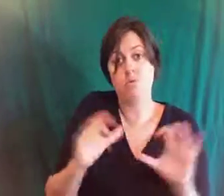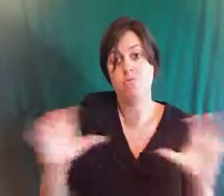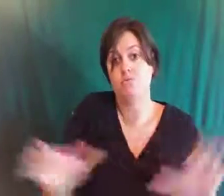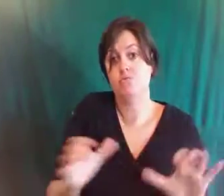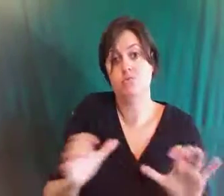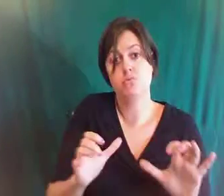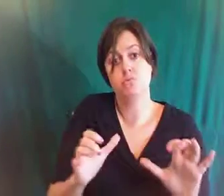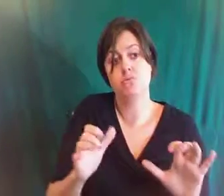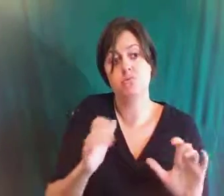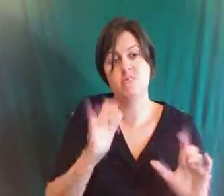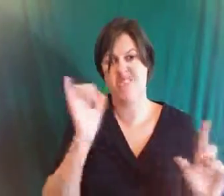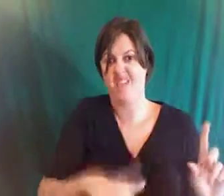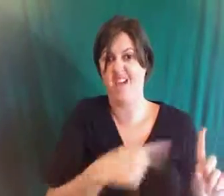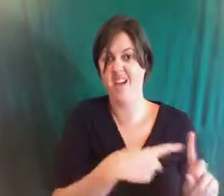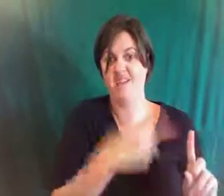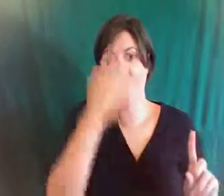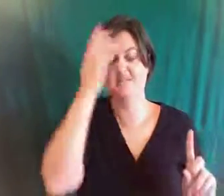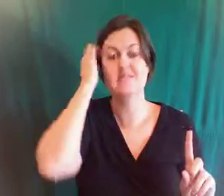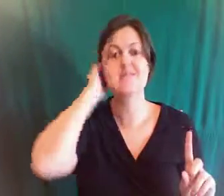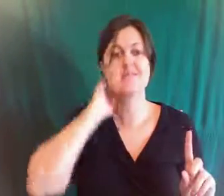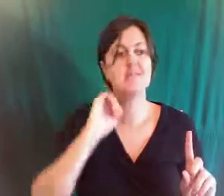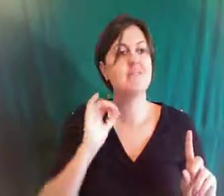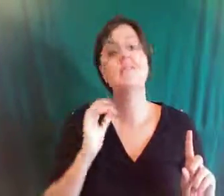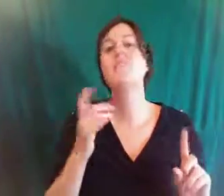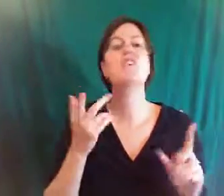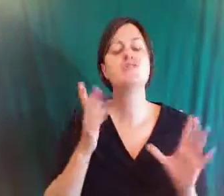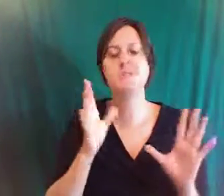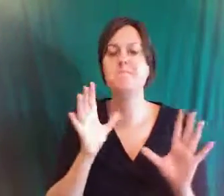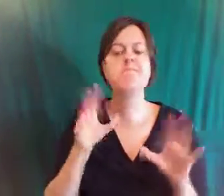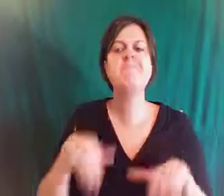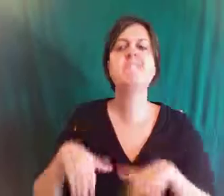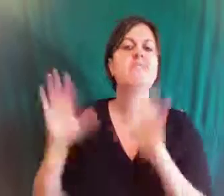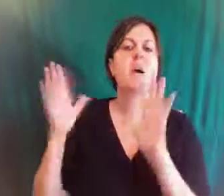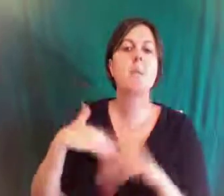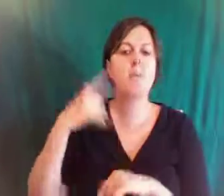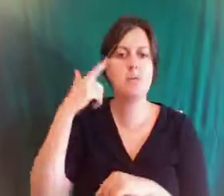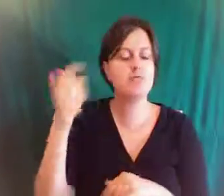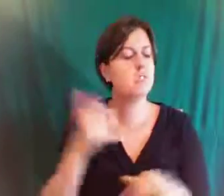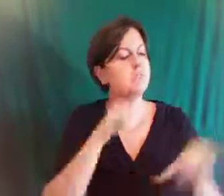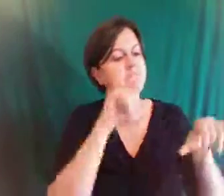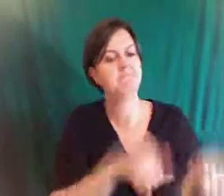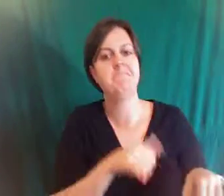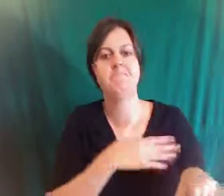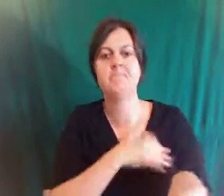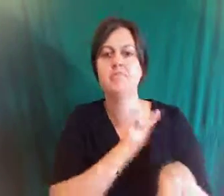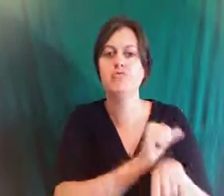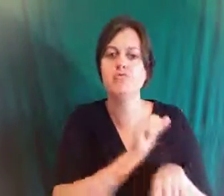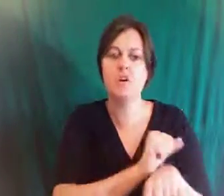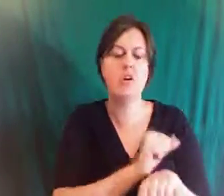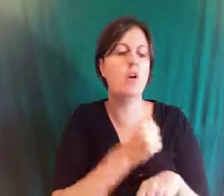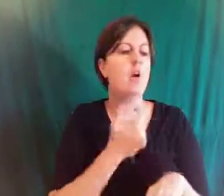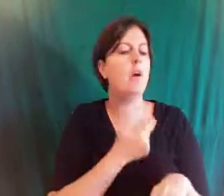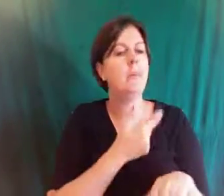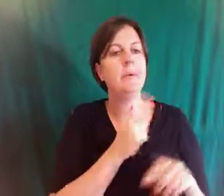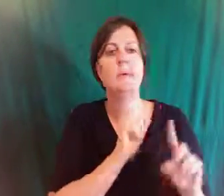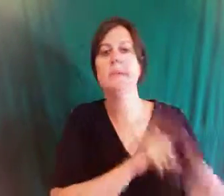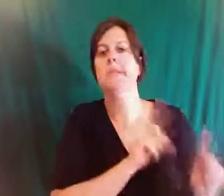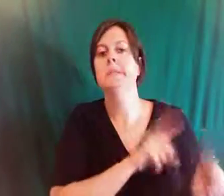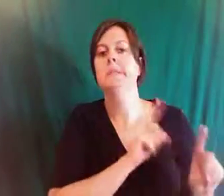if i kept things as a status quo and did what i was supposed to do you know put money in my 401k and